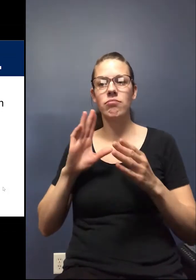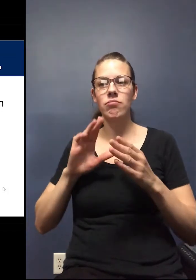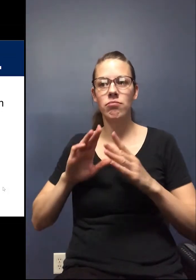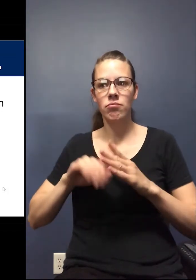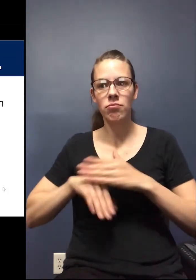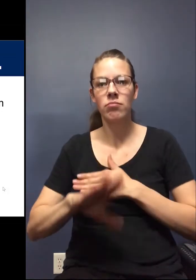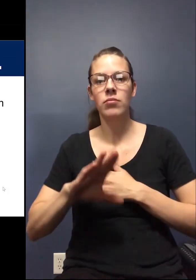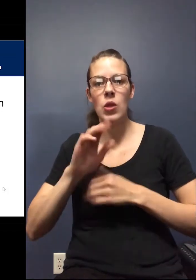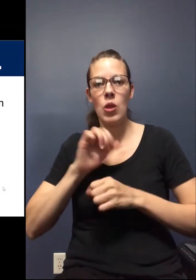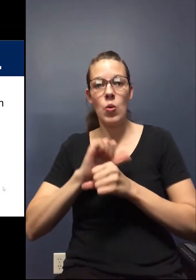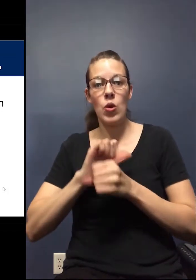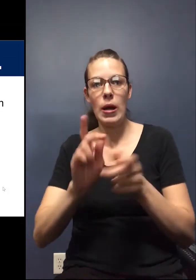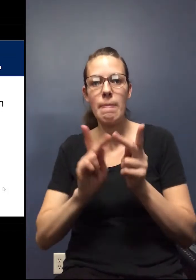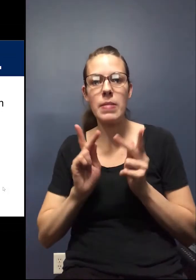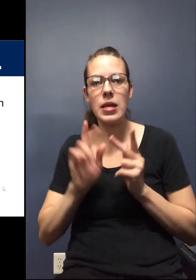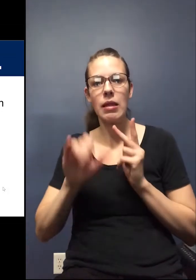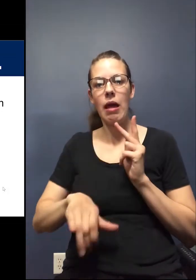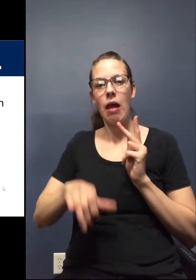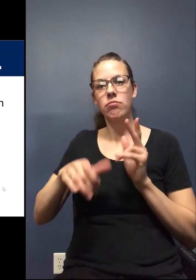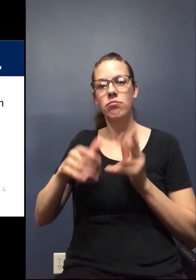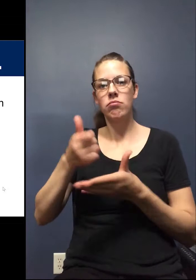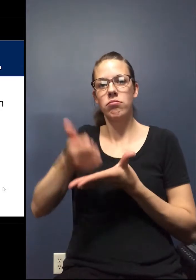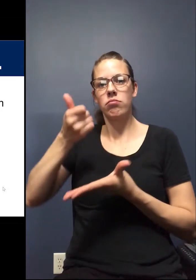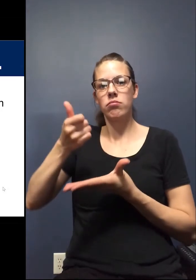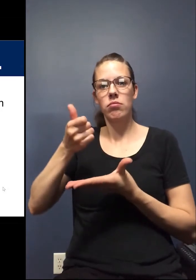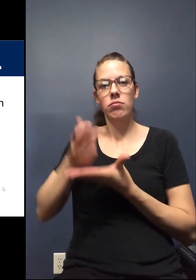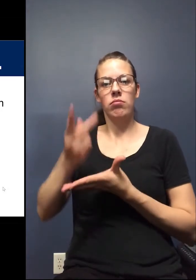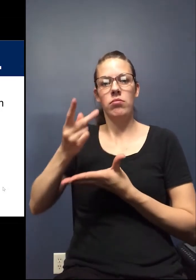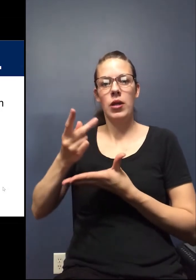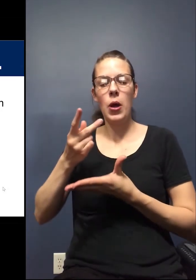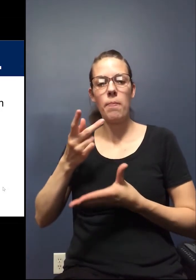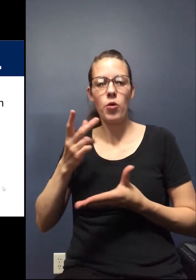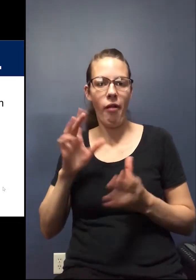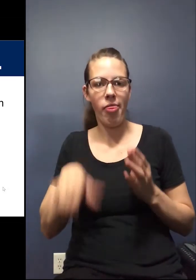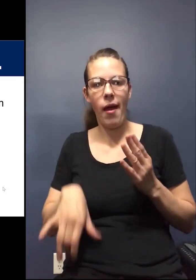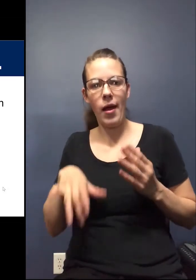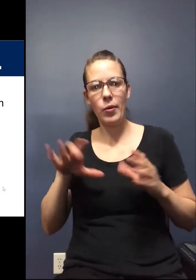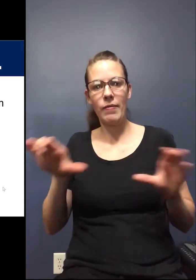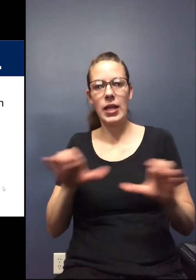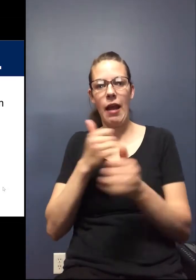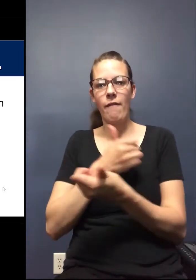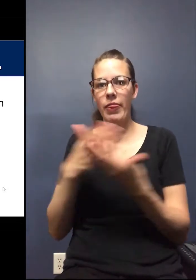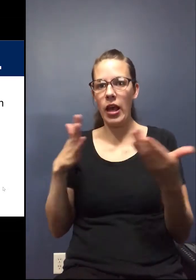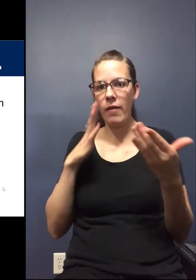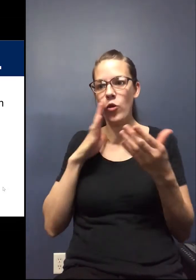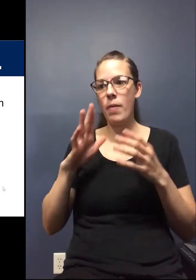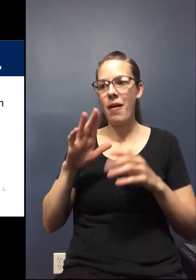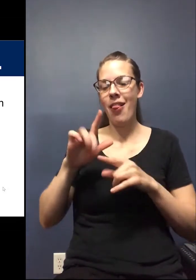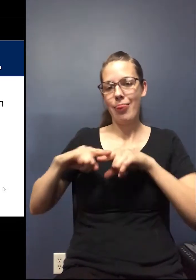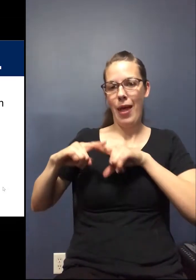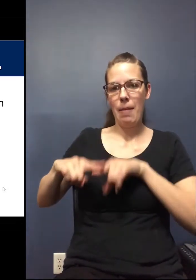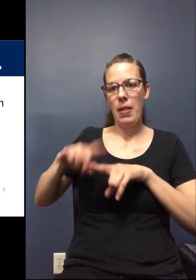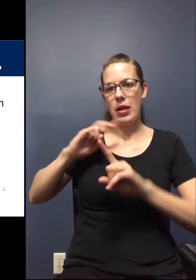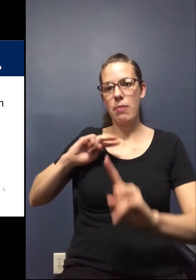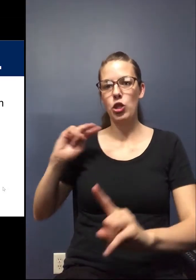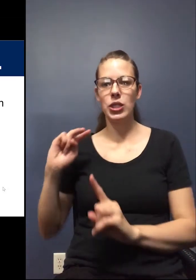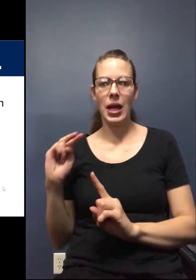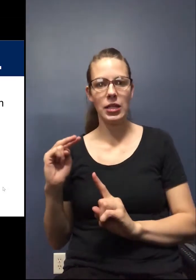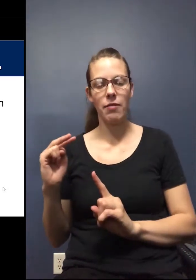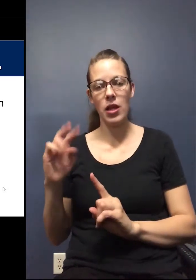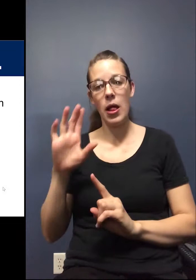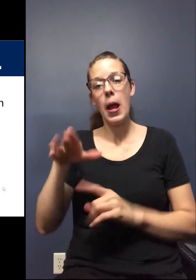work site and they're requesting now sort of that stamp, that seal of approval that they have done everything from a liability standpoint.